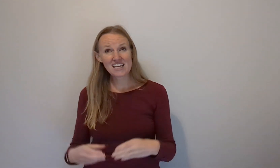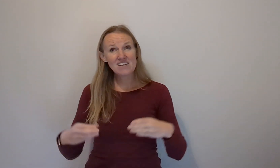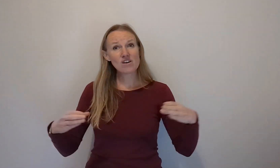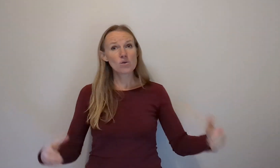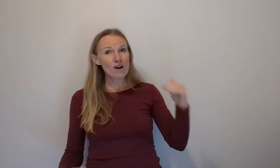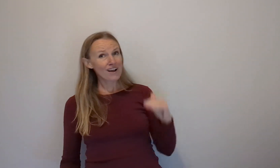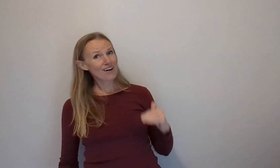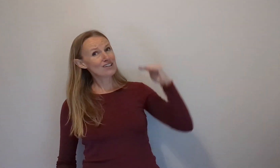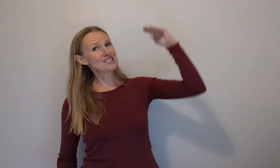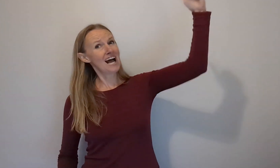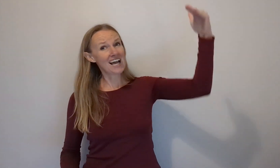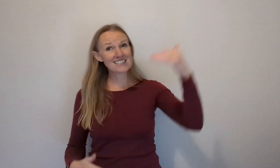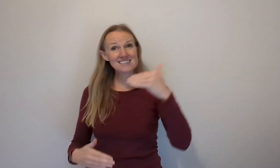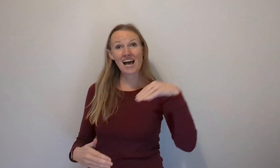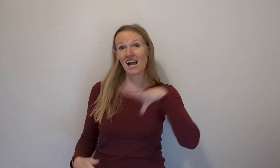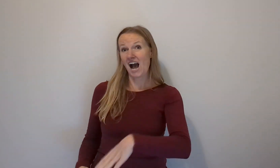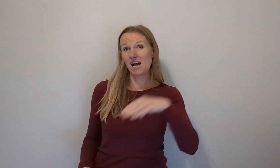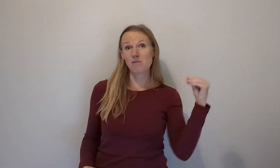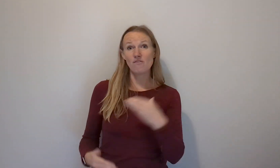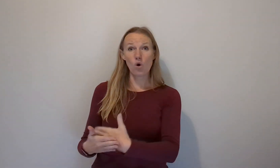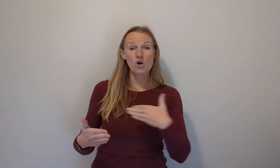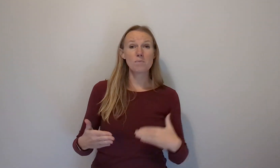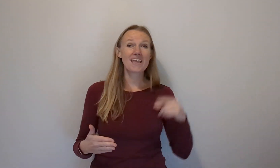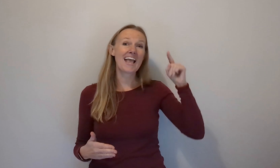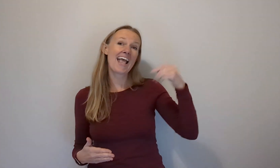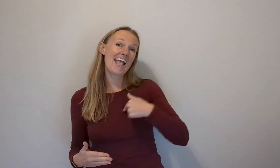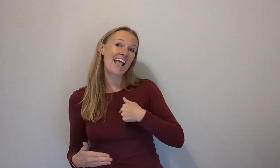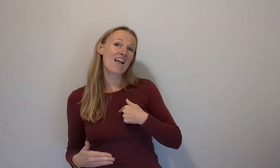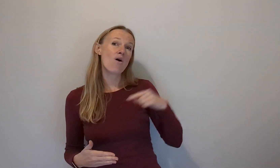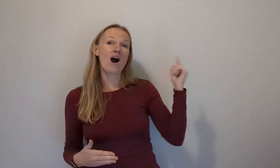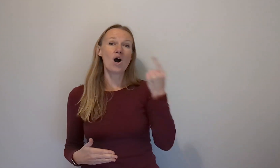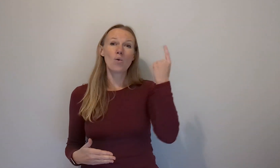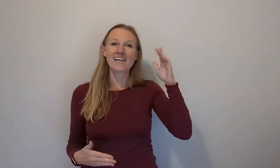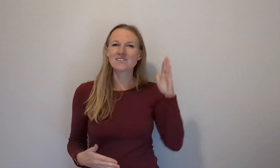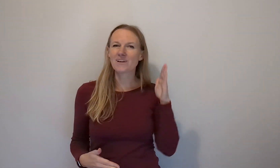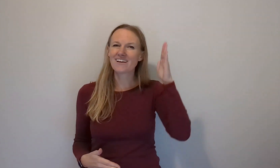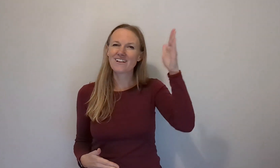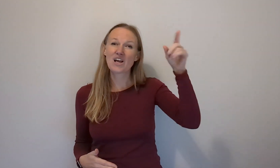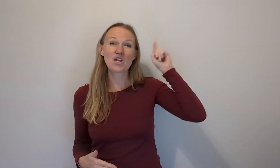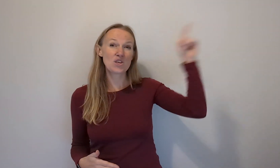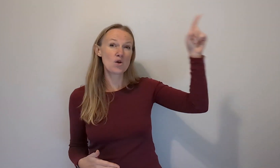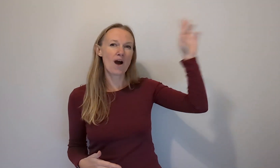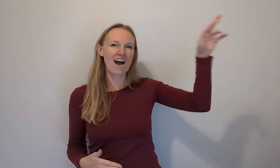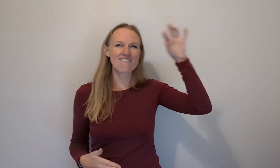even greater giants Come before me and You always will You are